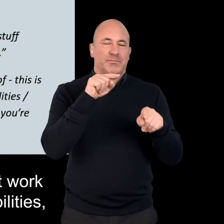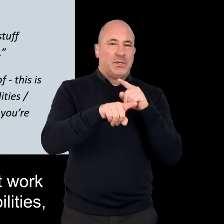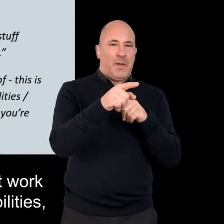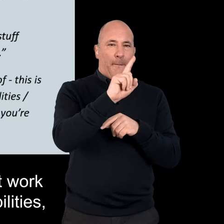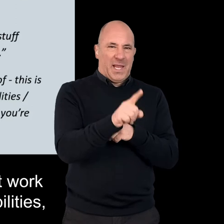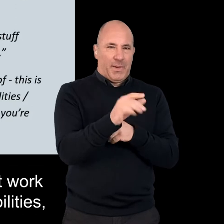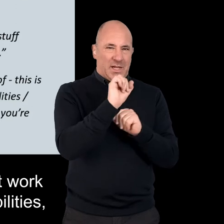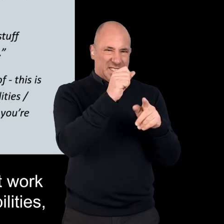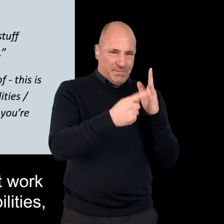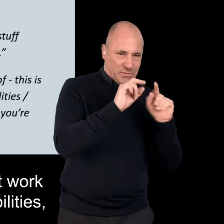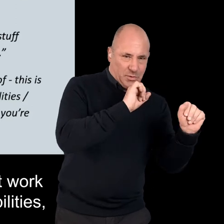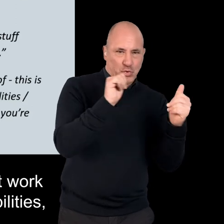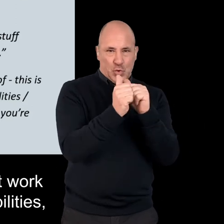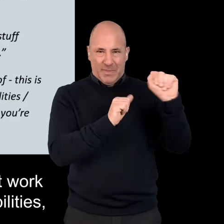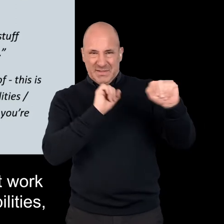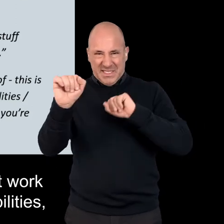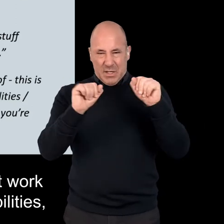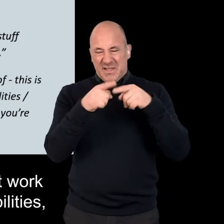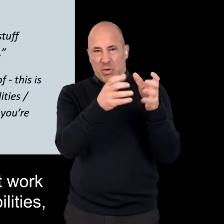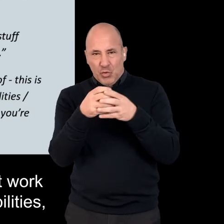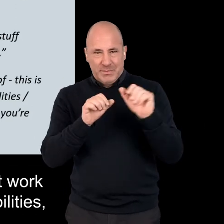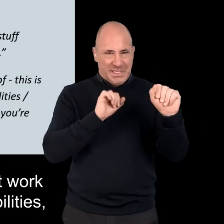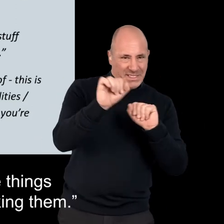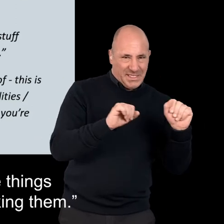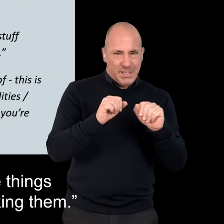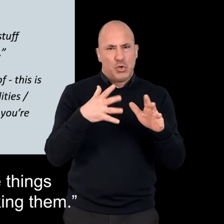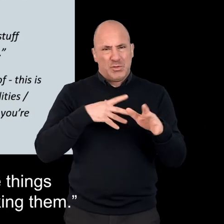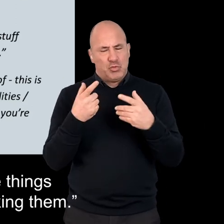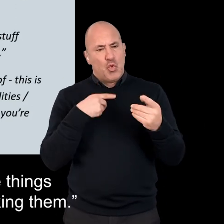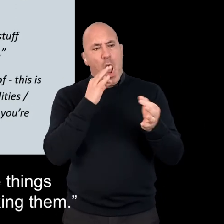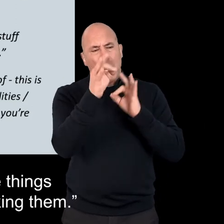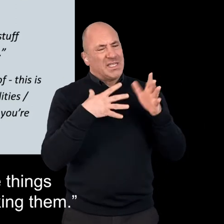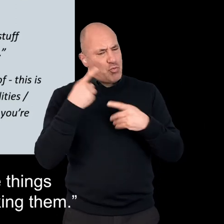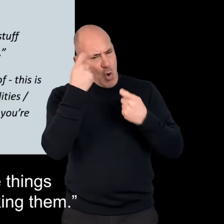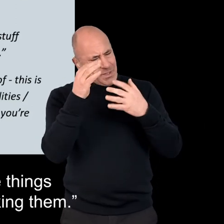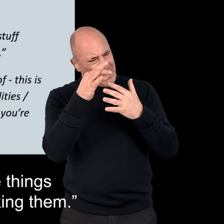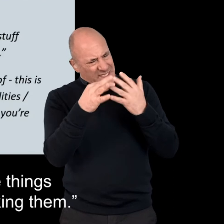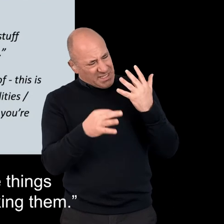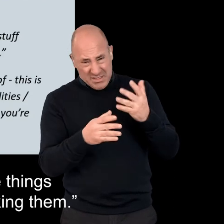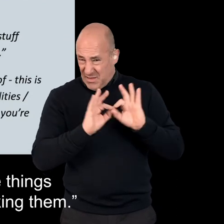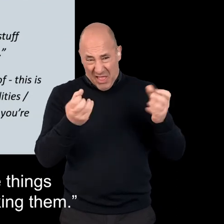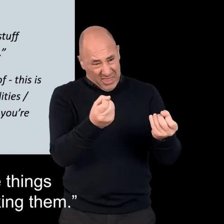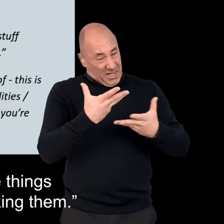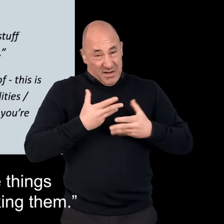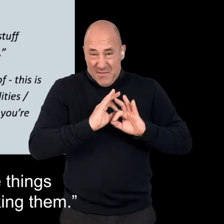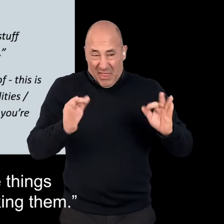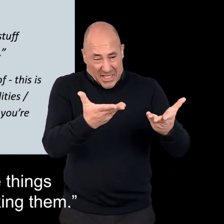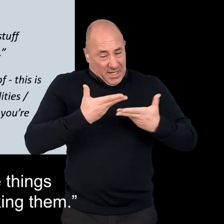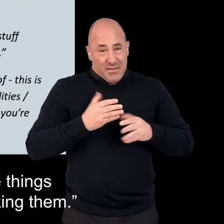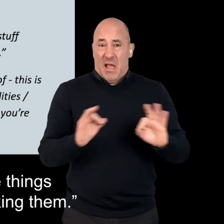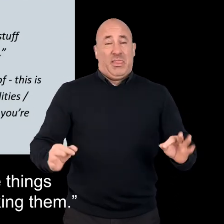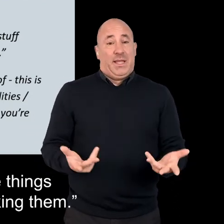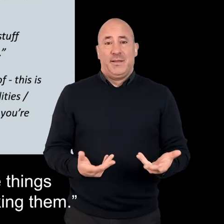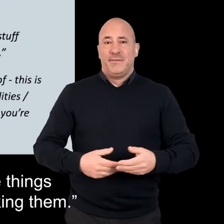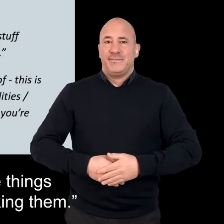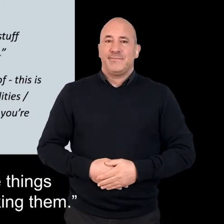or wouldn't work well for people with different disabilities, different groups. And these are the things you need to